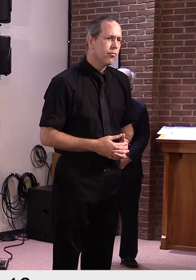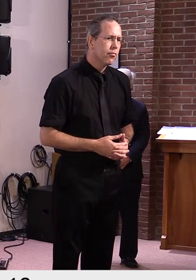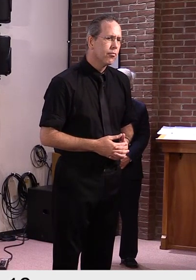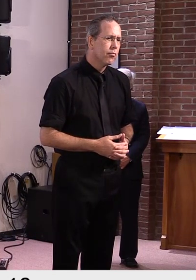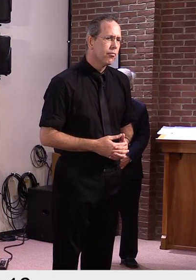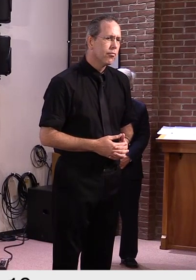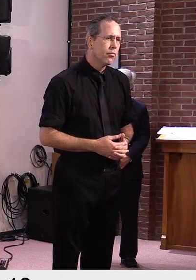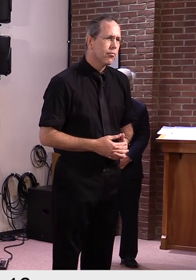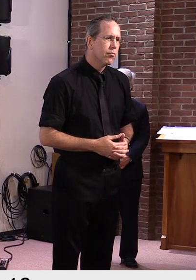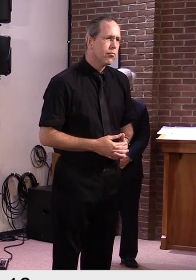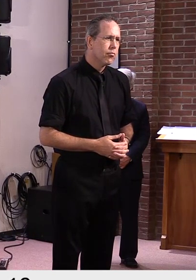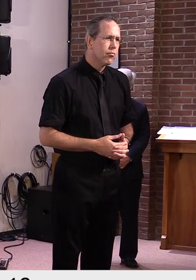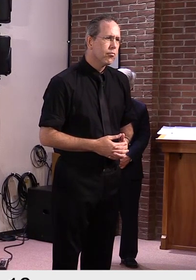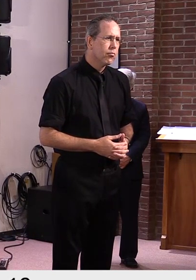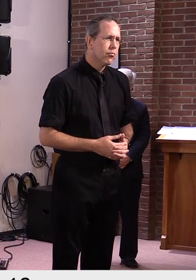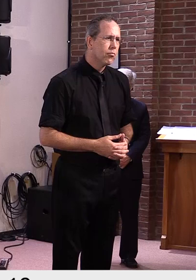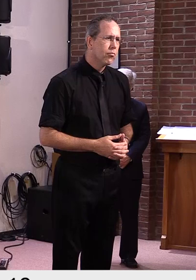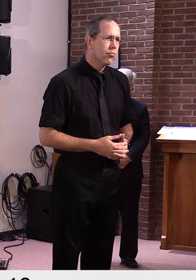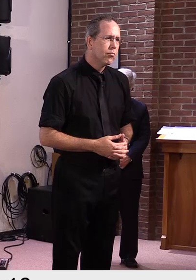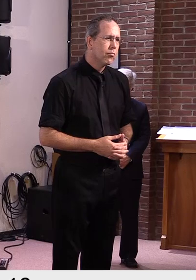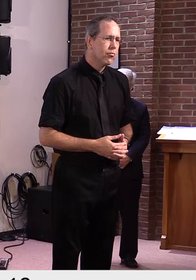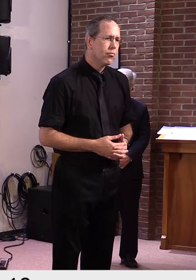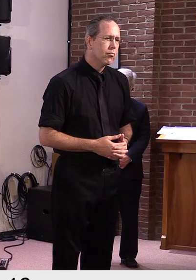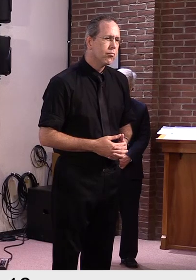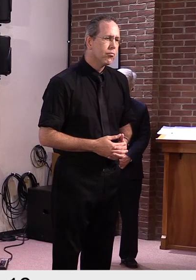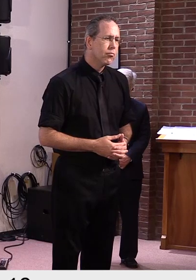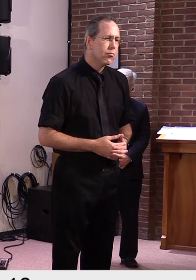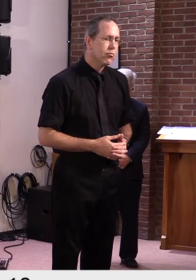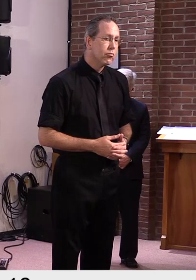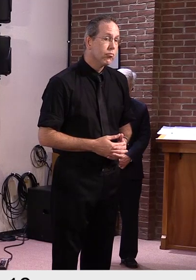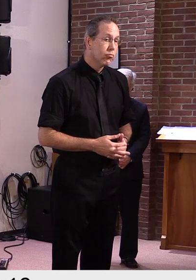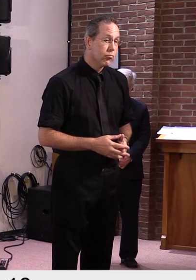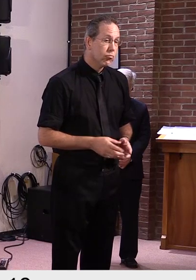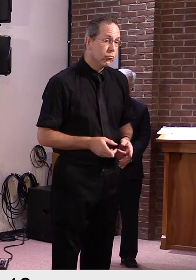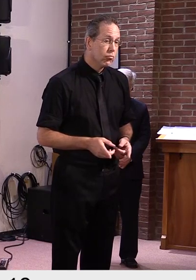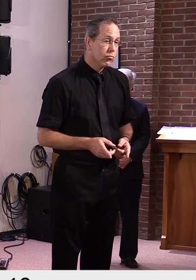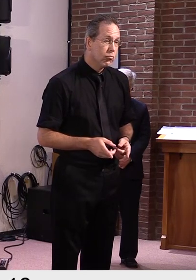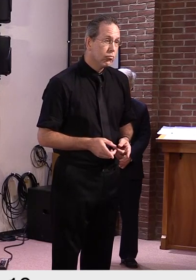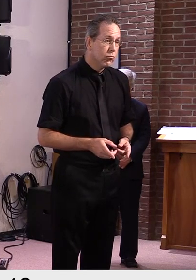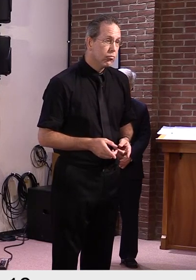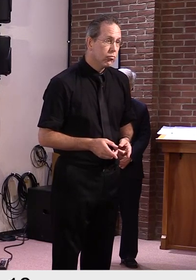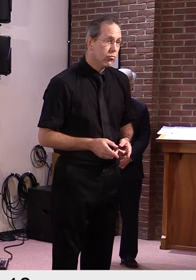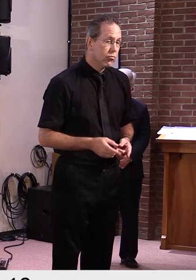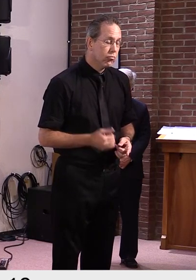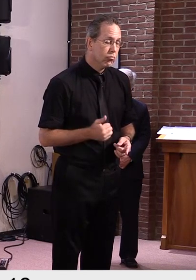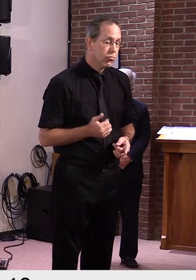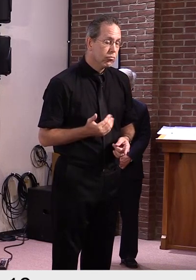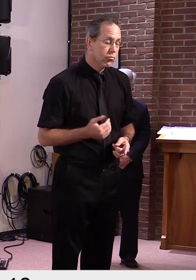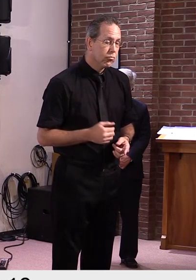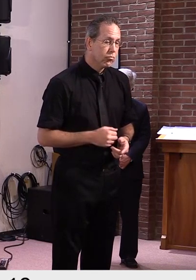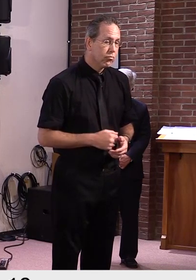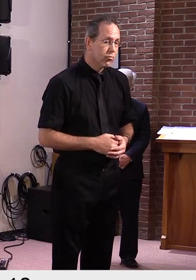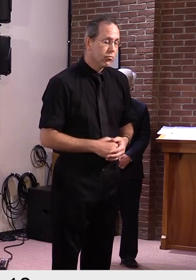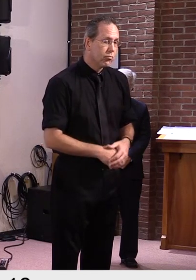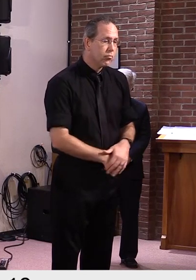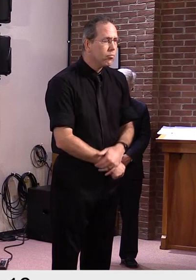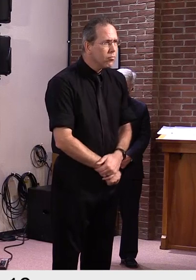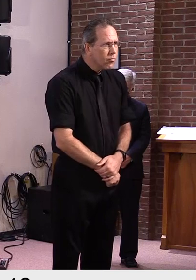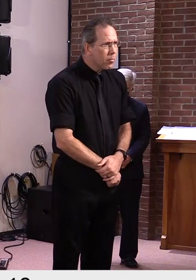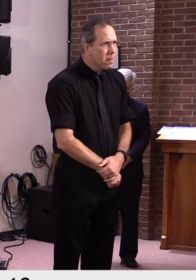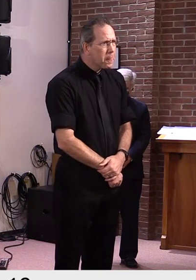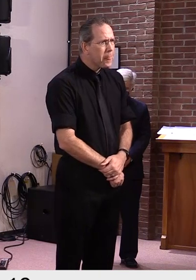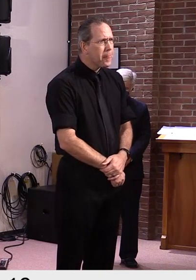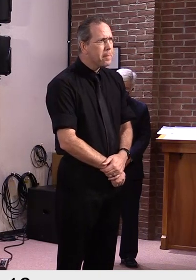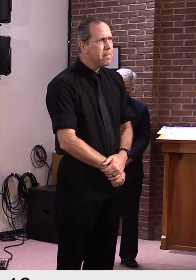Hello. Hi, Governor. Can you hear me? We can. All right. Uh, uh, glad to be on if you say, uh,